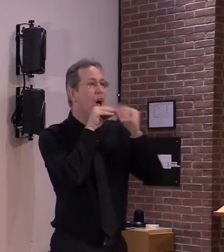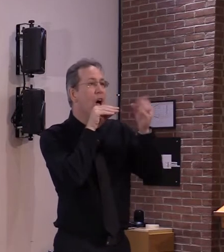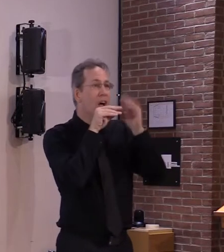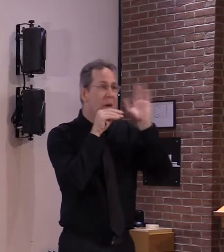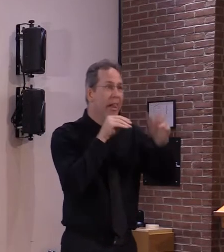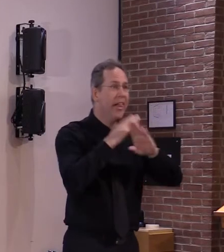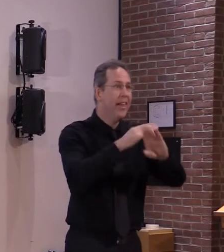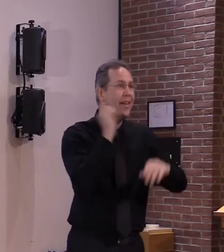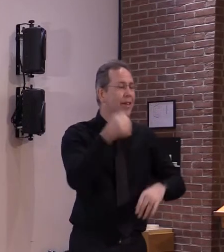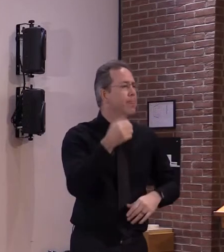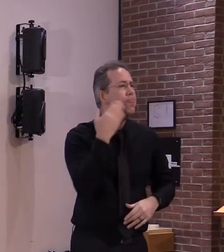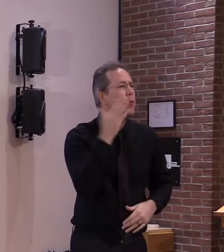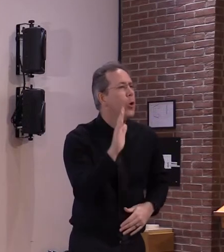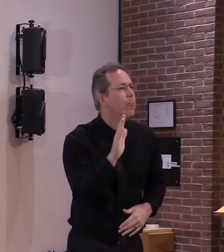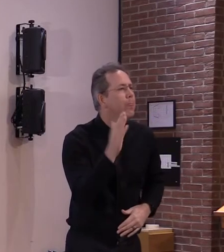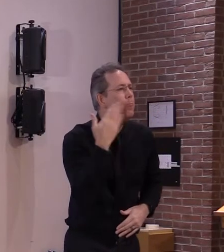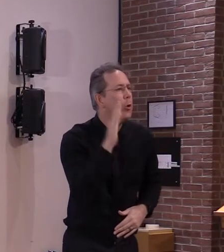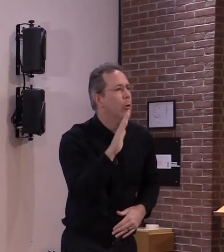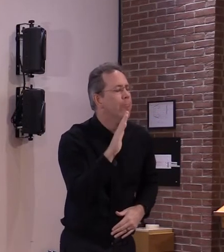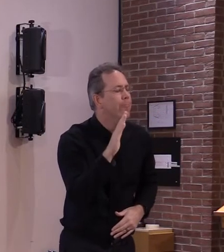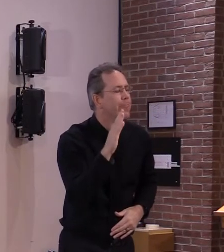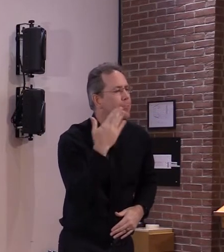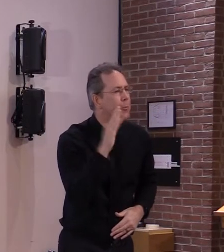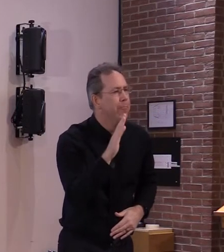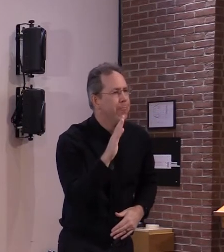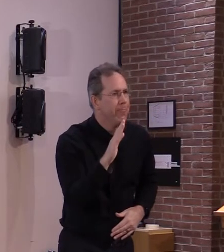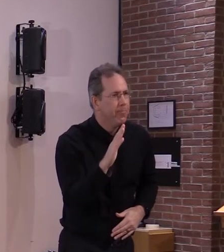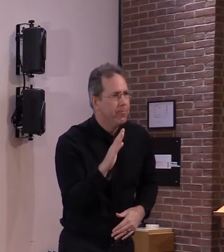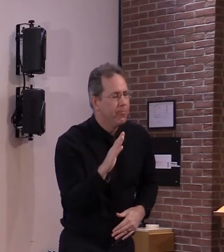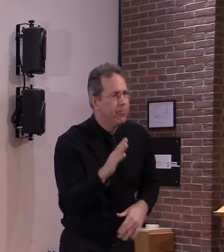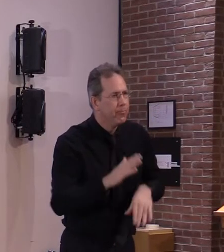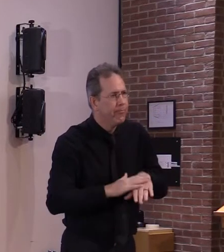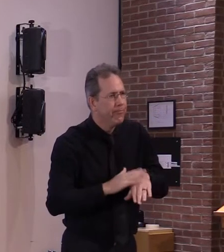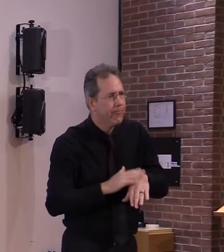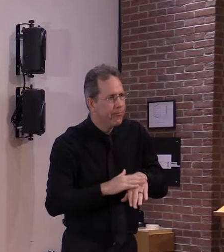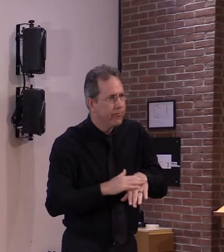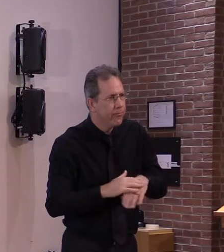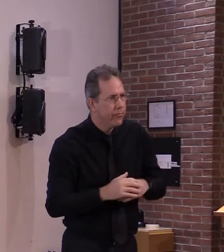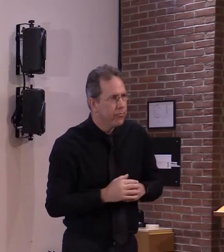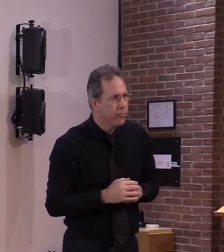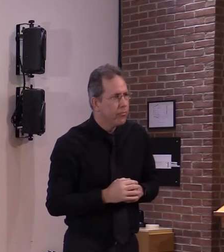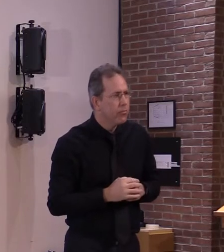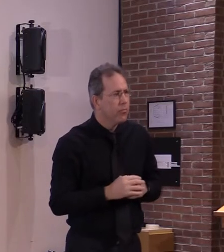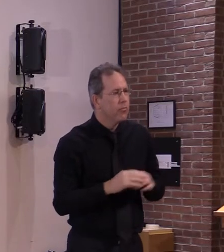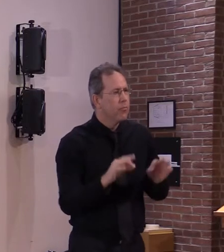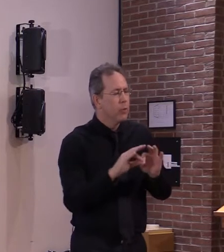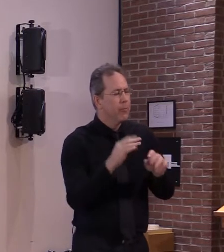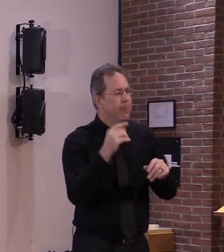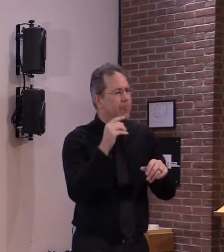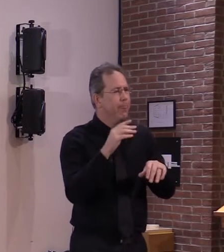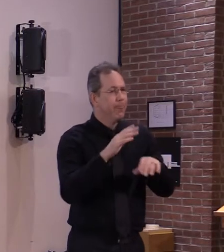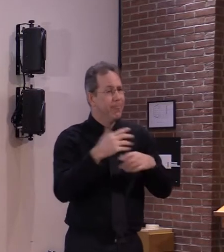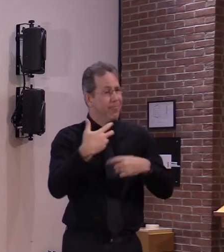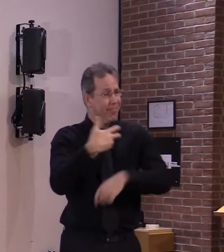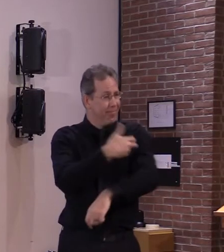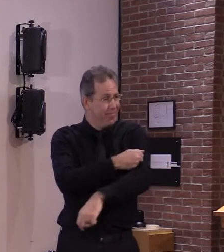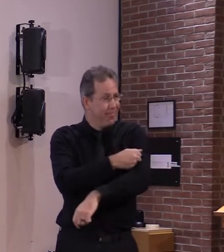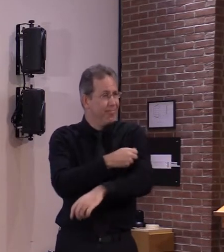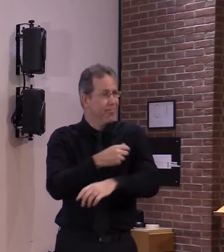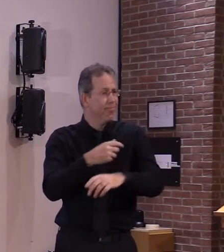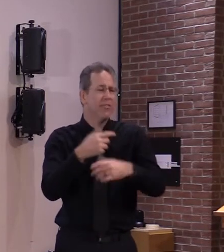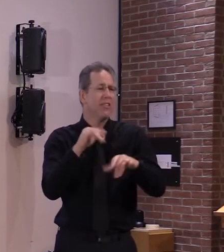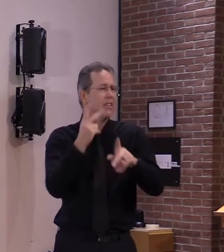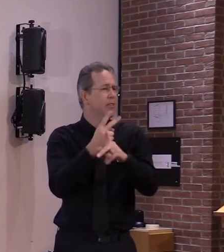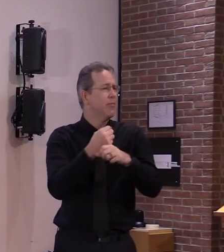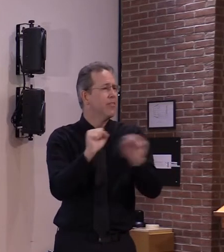number of things we need to know before we can ease up on things like mask wearing and physical distancing including how many people